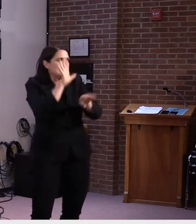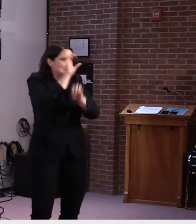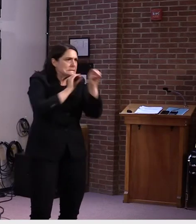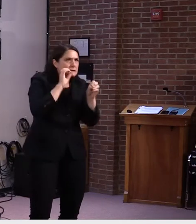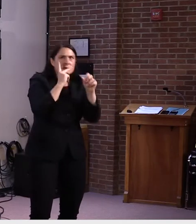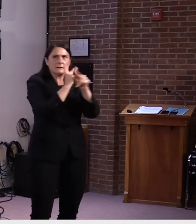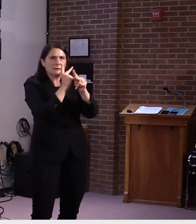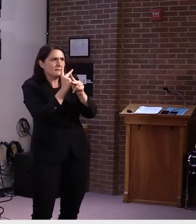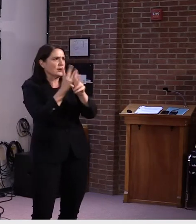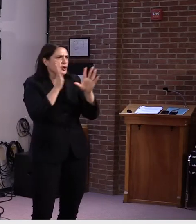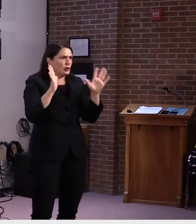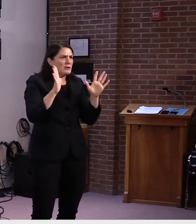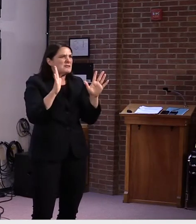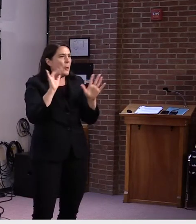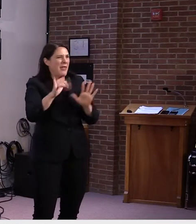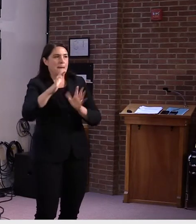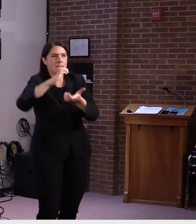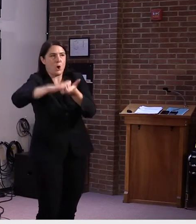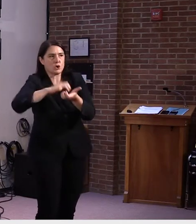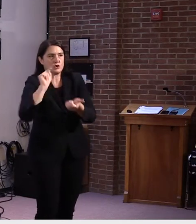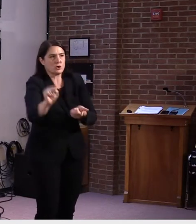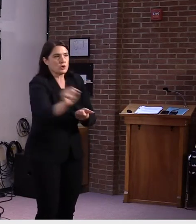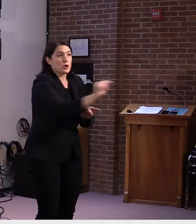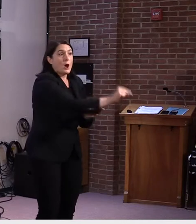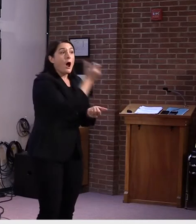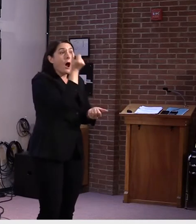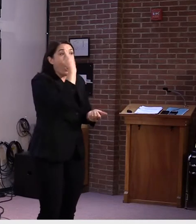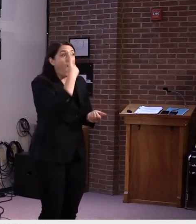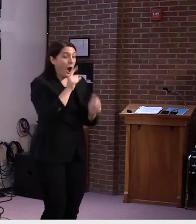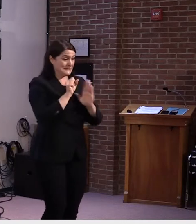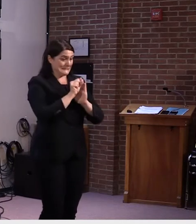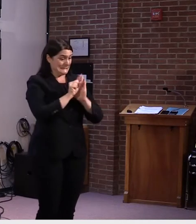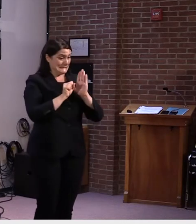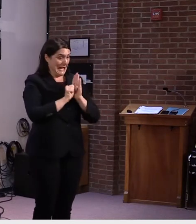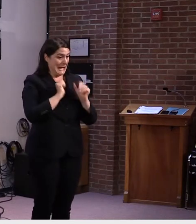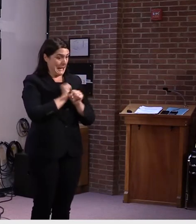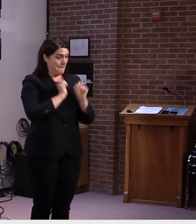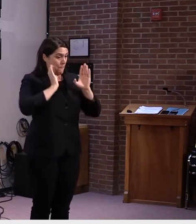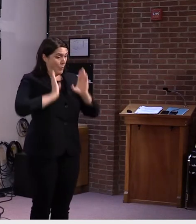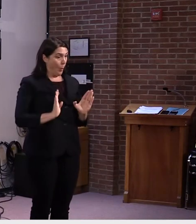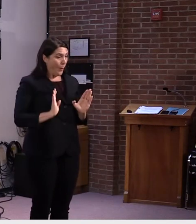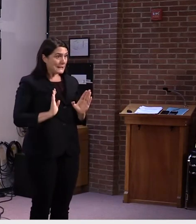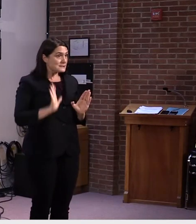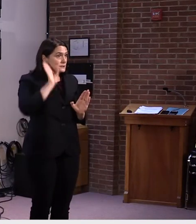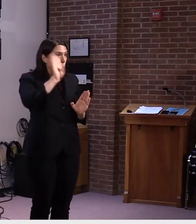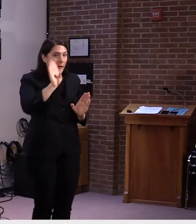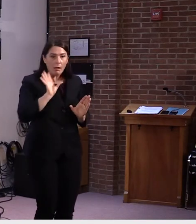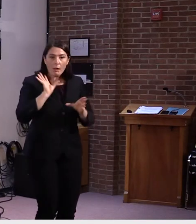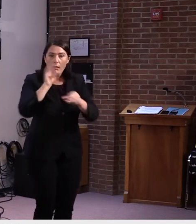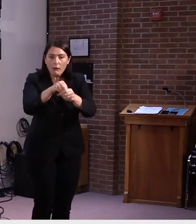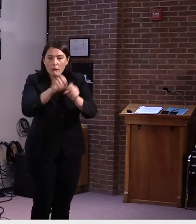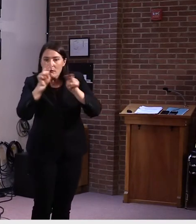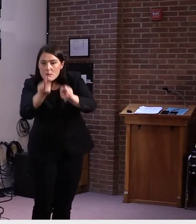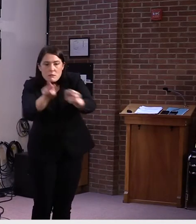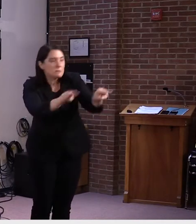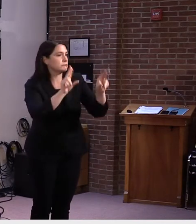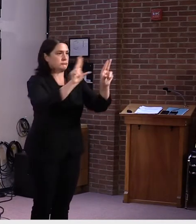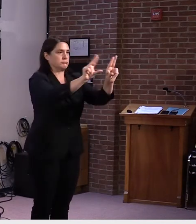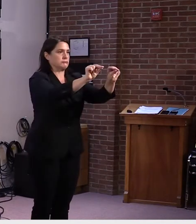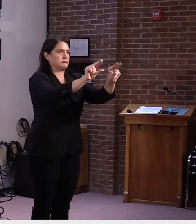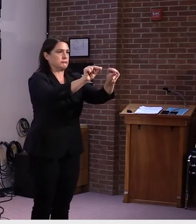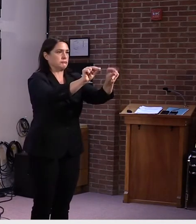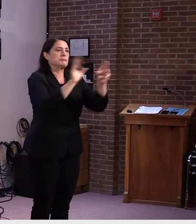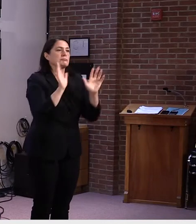closely with, partners. These will not be state employees. Uh, I think that was one of your questions as we move forward.